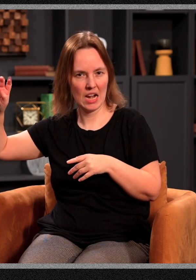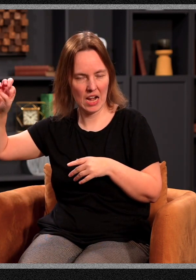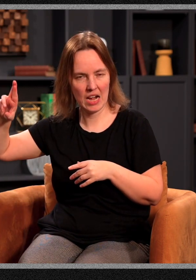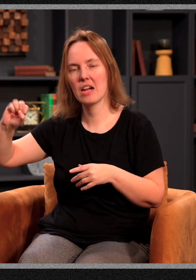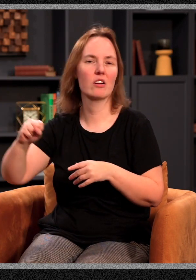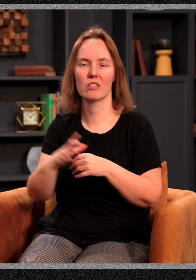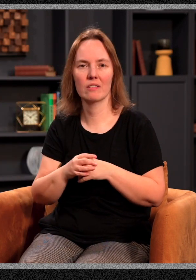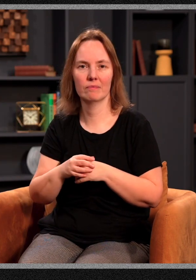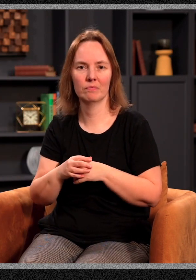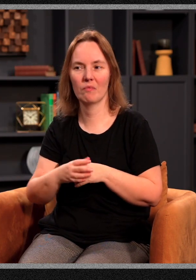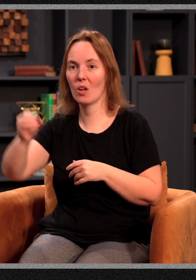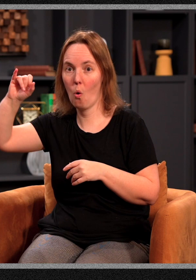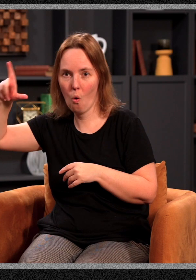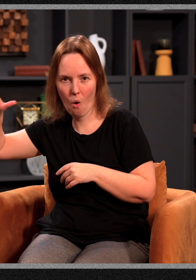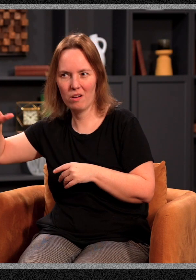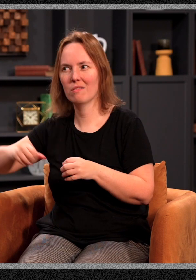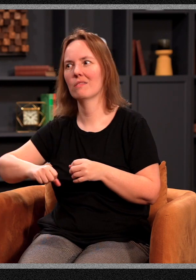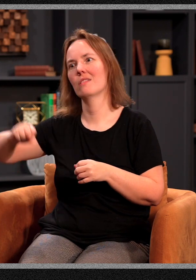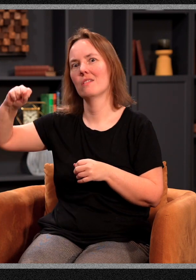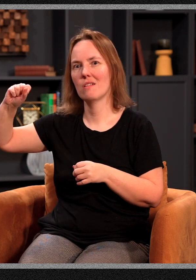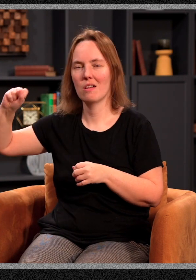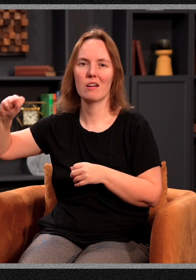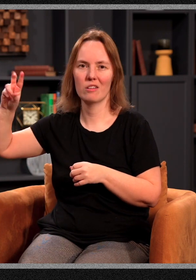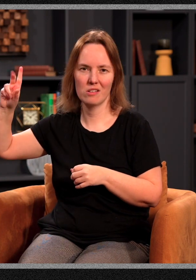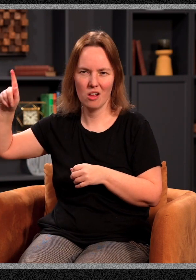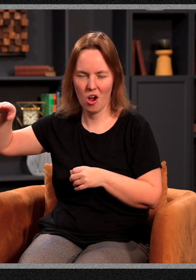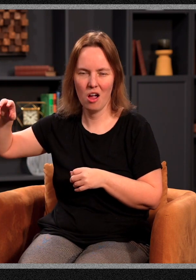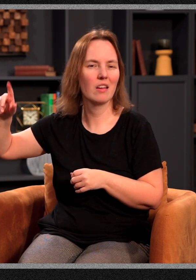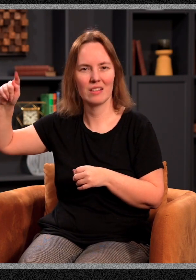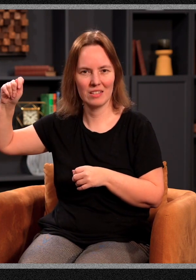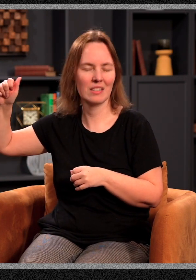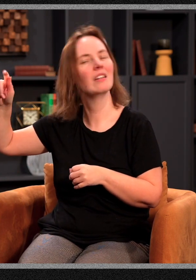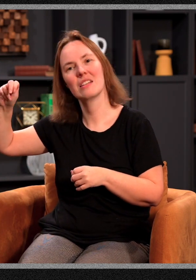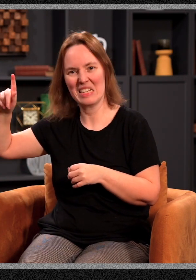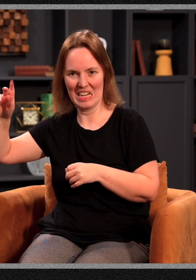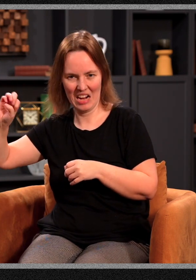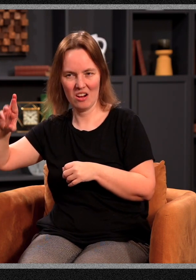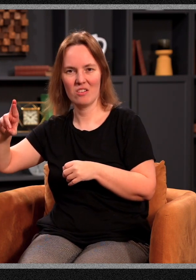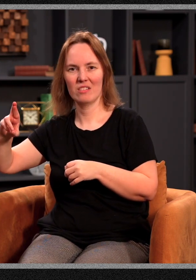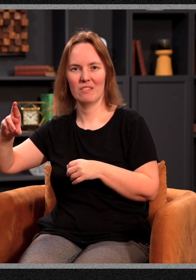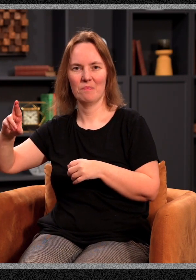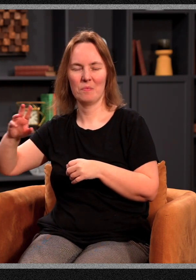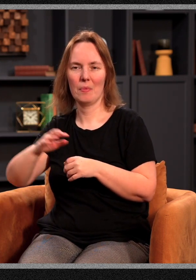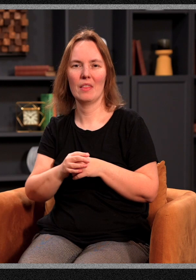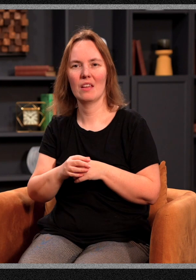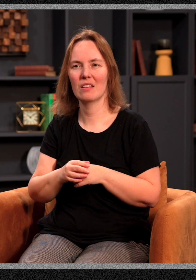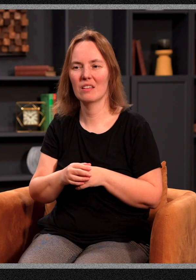13 oil supertankers. That's how hard, how incredible your heart is. He talked about the efficiency of your body's